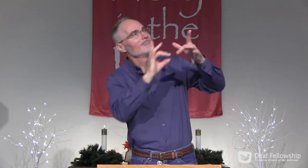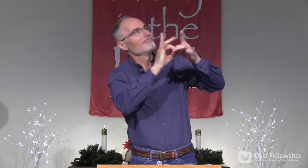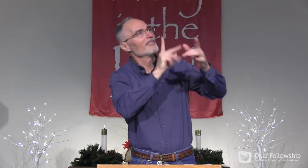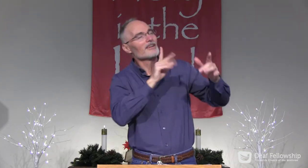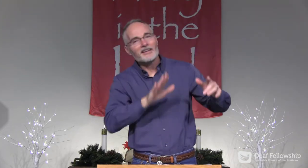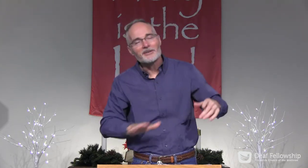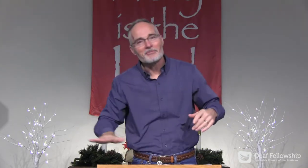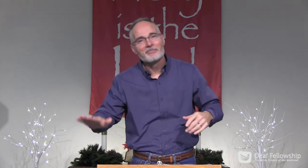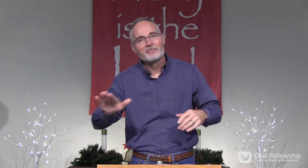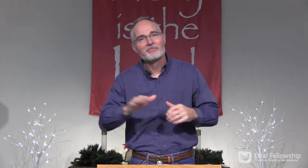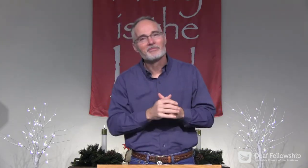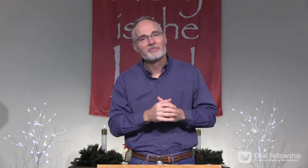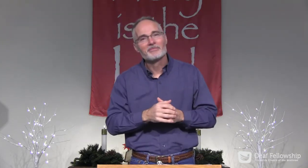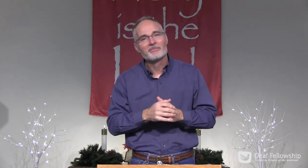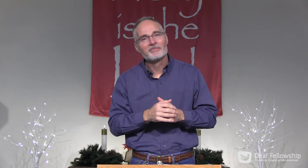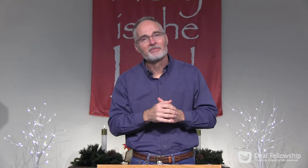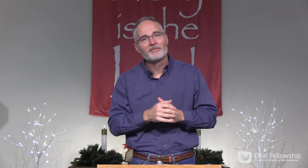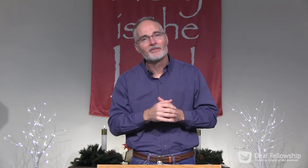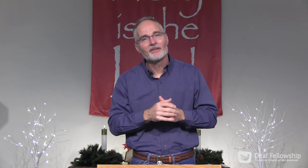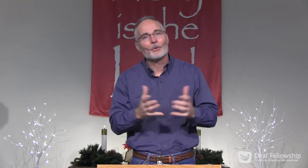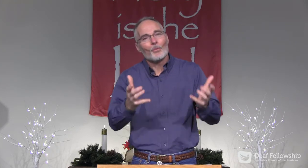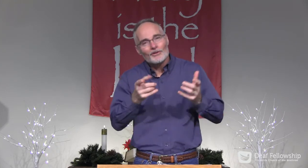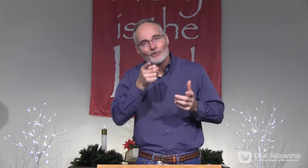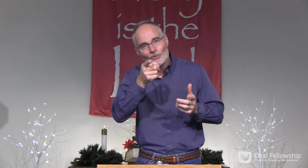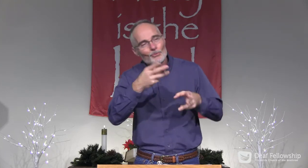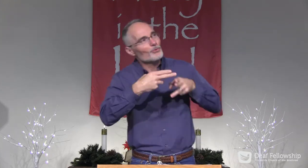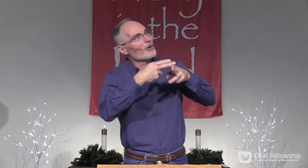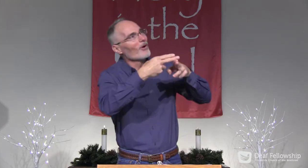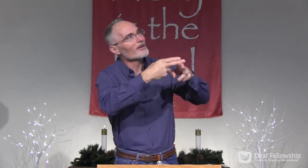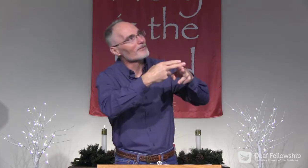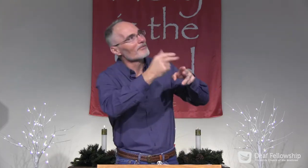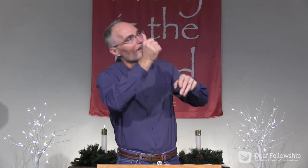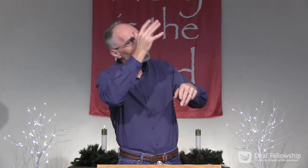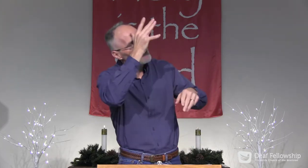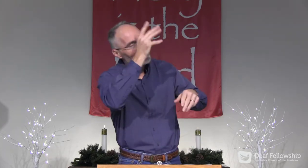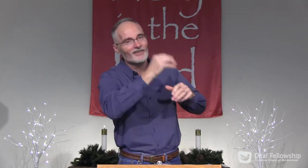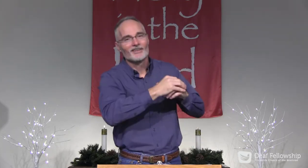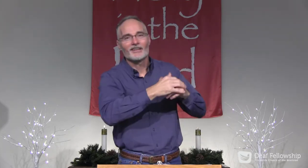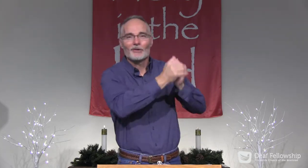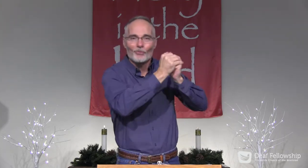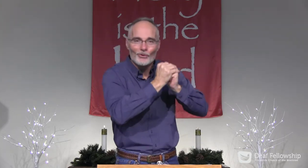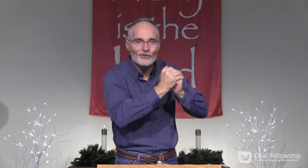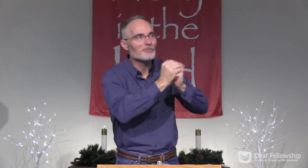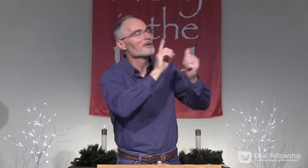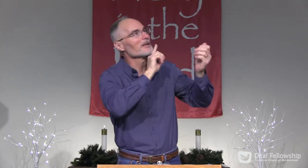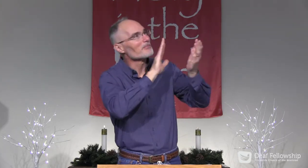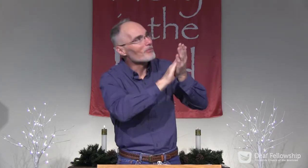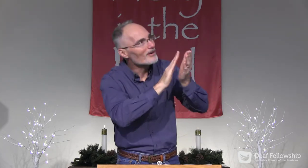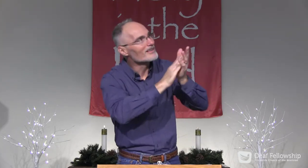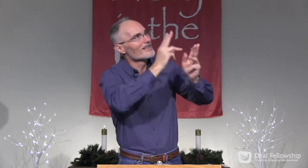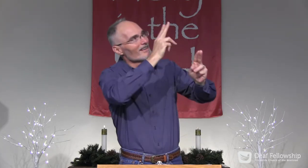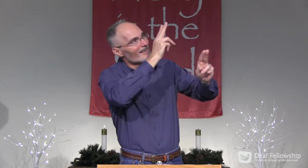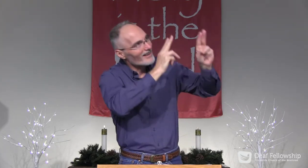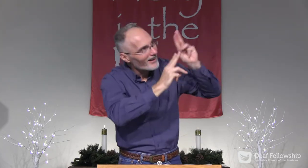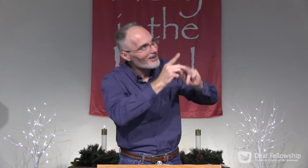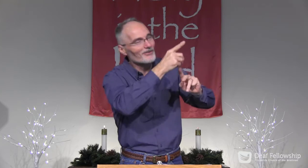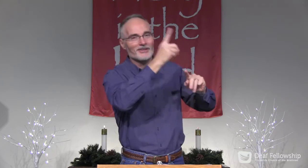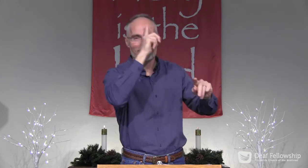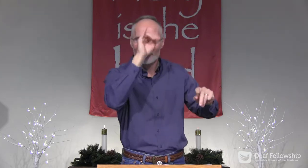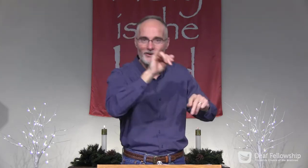He wants you to belong, to be a part of the kingdom. He wants you to call Him Father, to